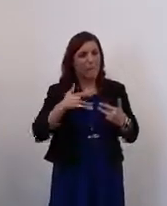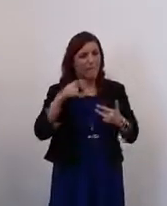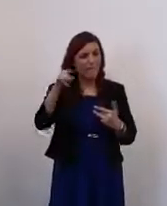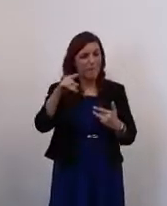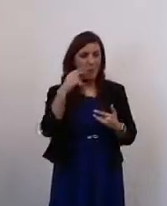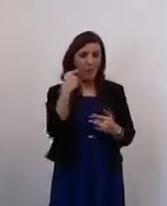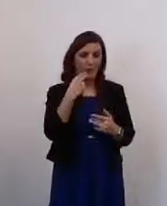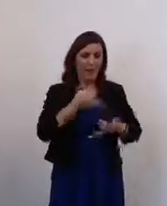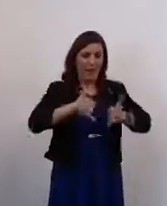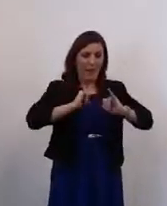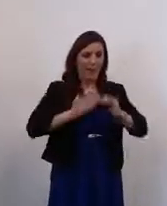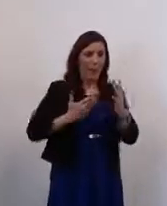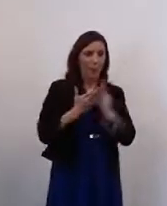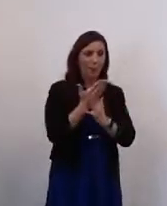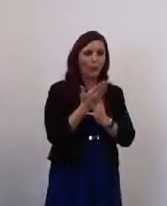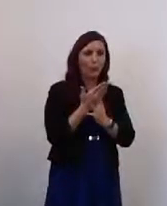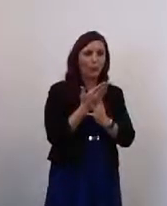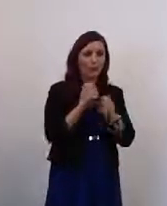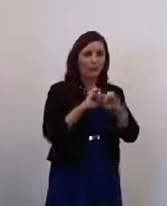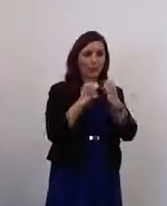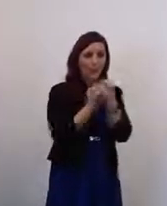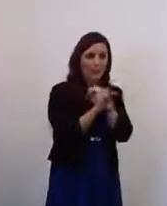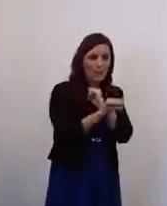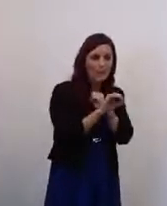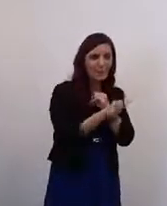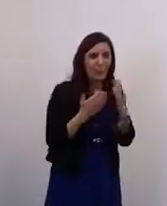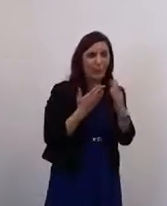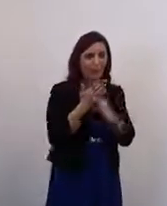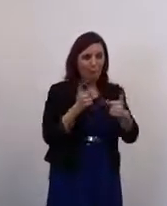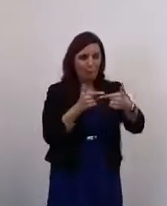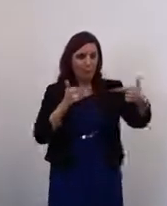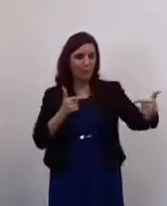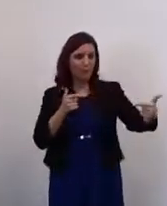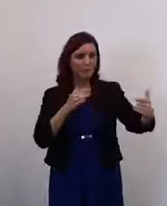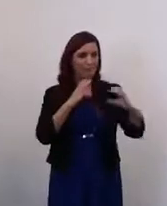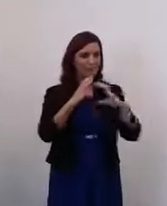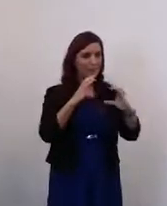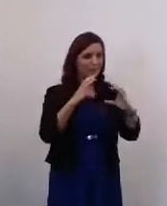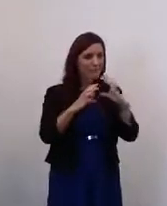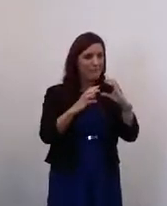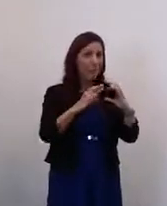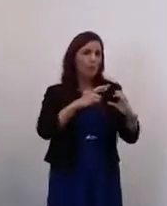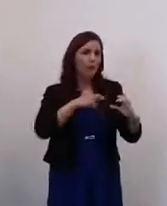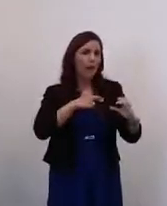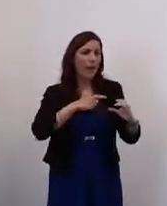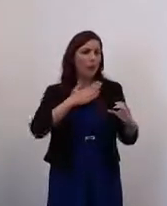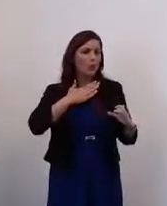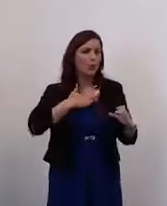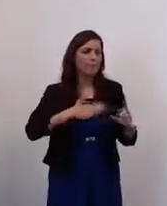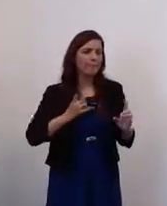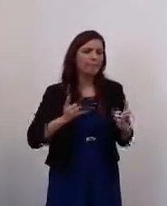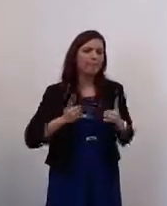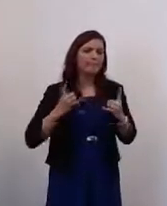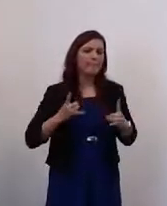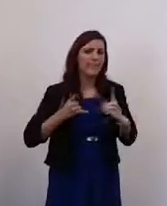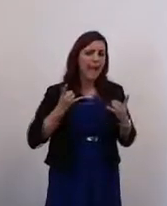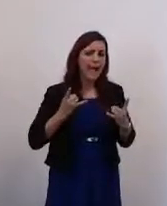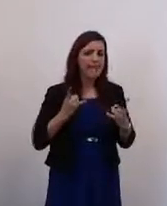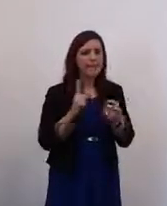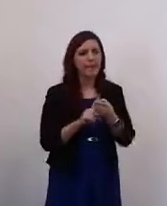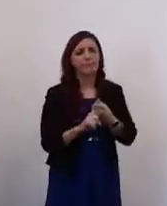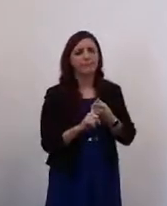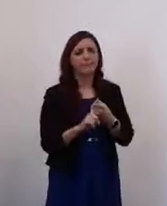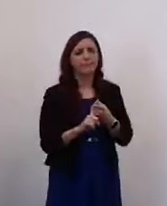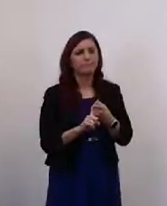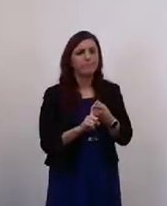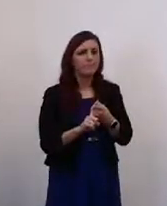lovely to do this conversation remotely. And we're just really delighted and